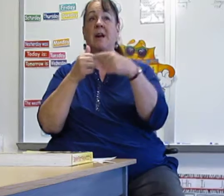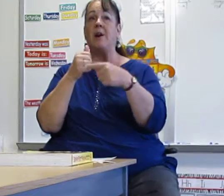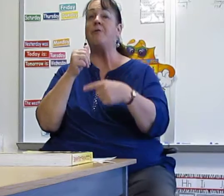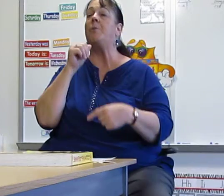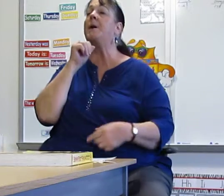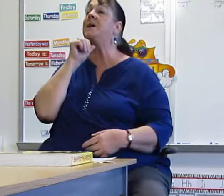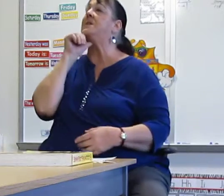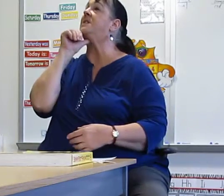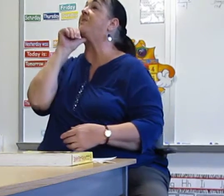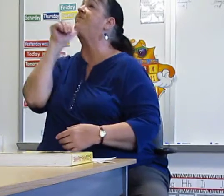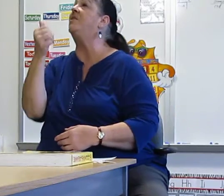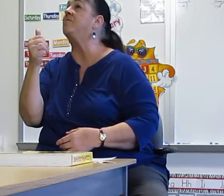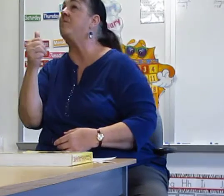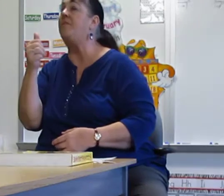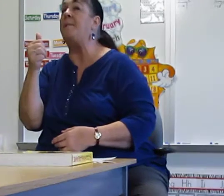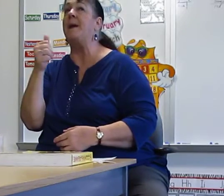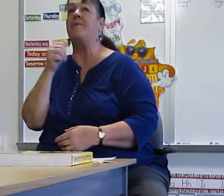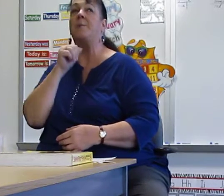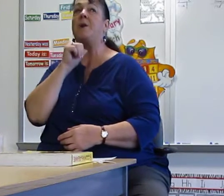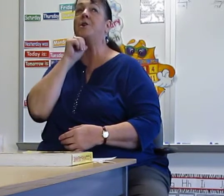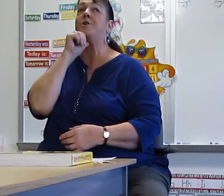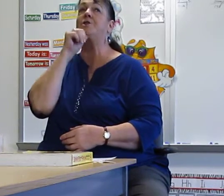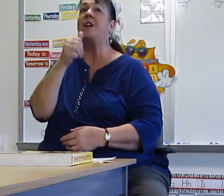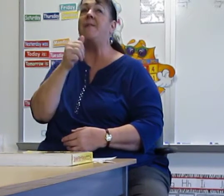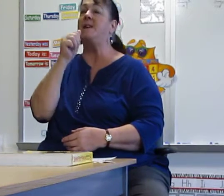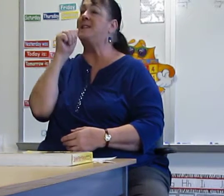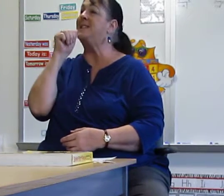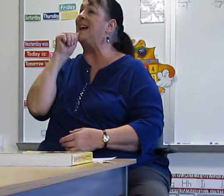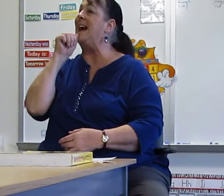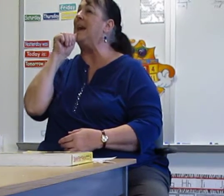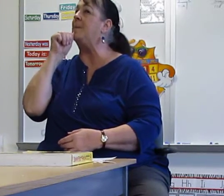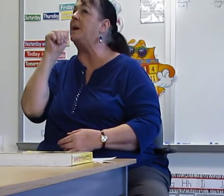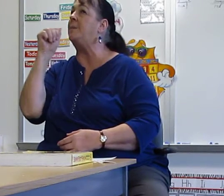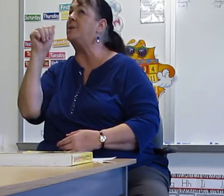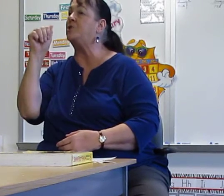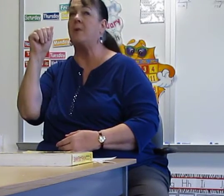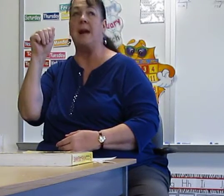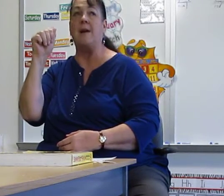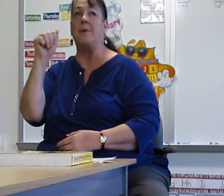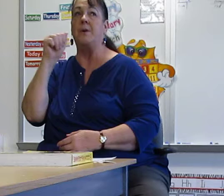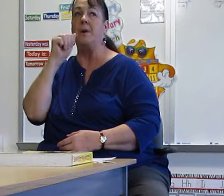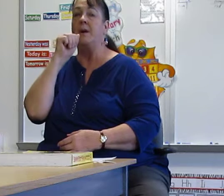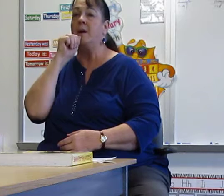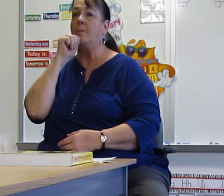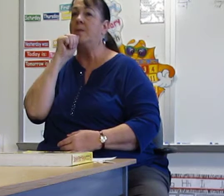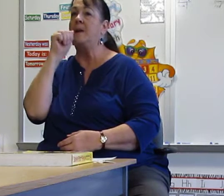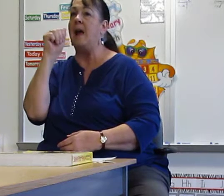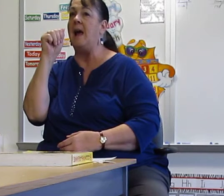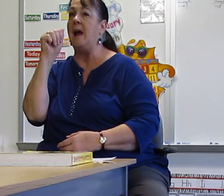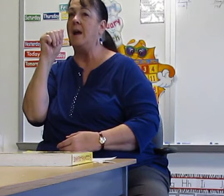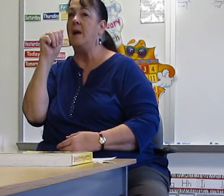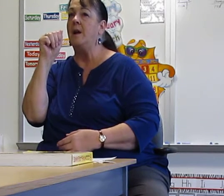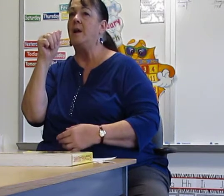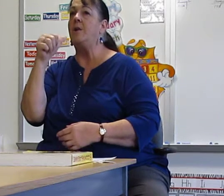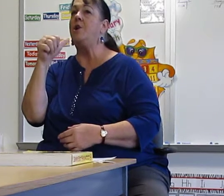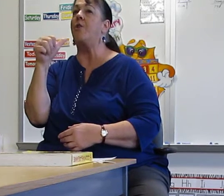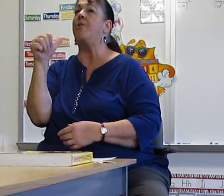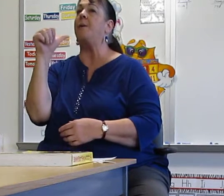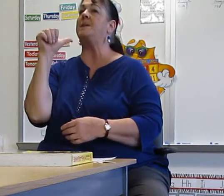careful because it's flipping from under your chin. This is AM coming straight out with an A. Your thumb is